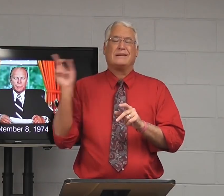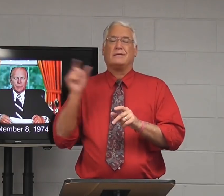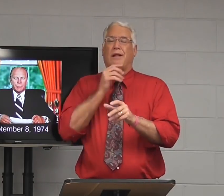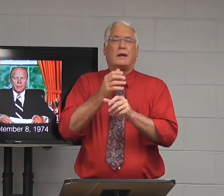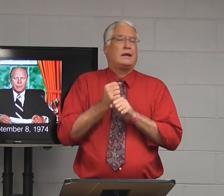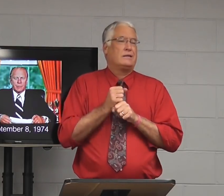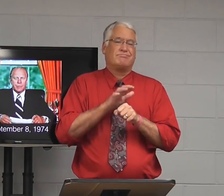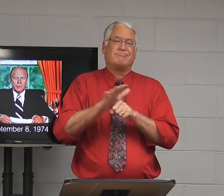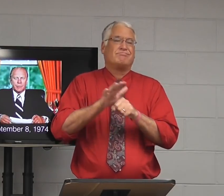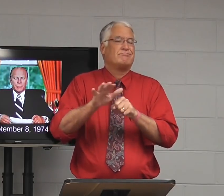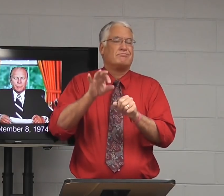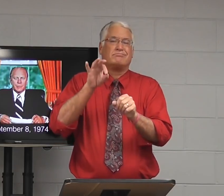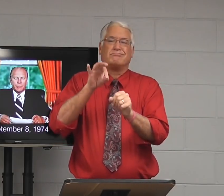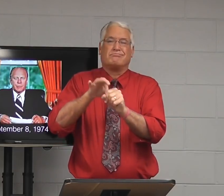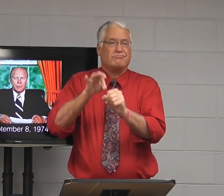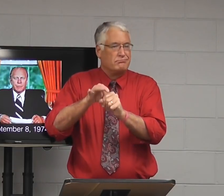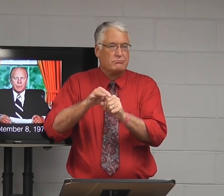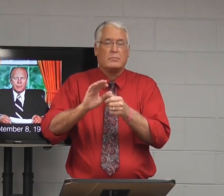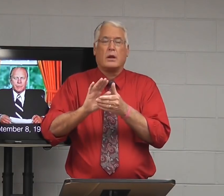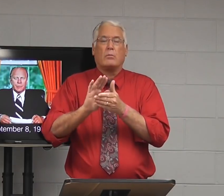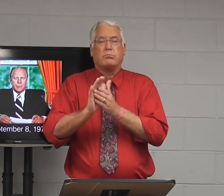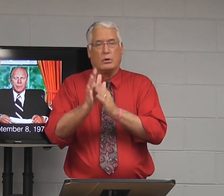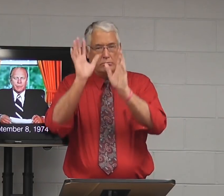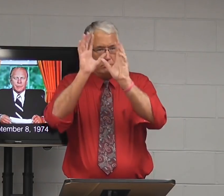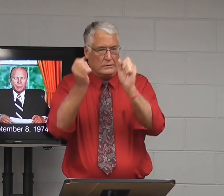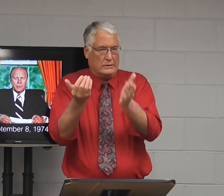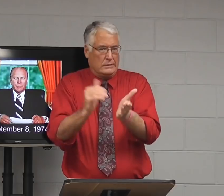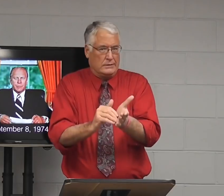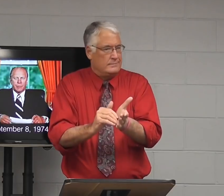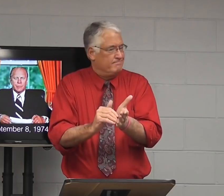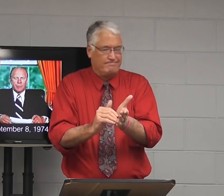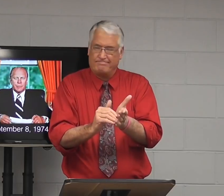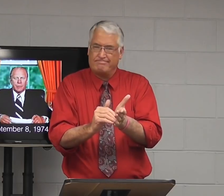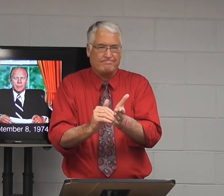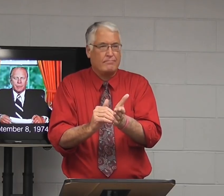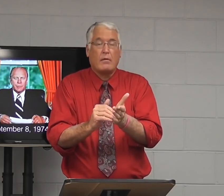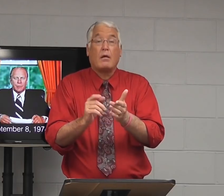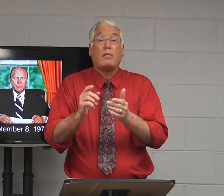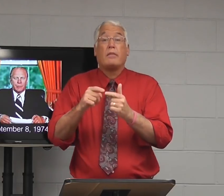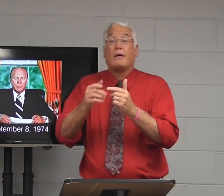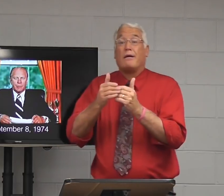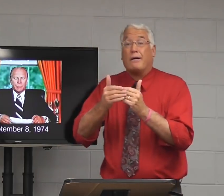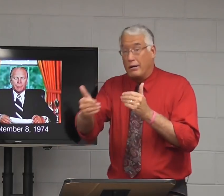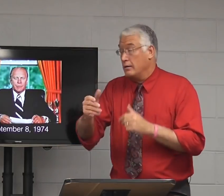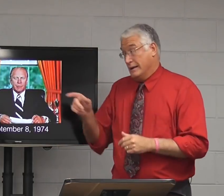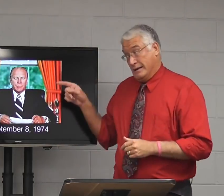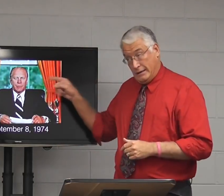to 50% or below. So he never got enough votes to become president again.